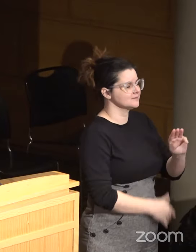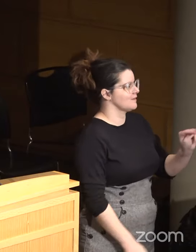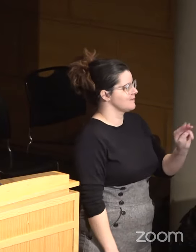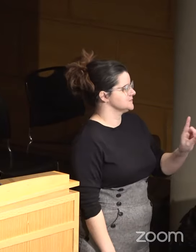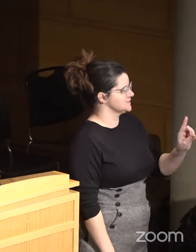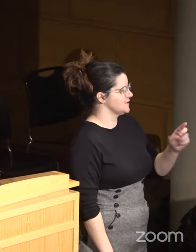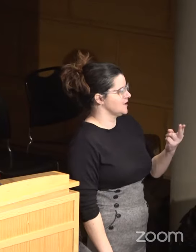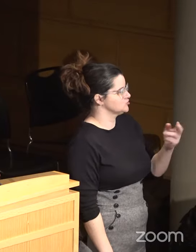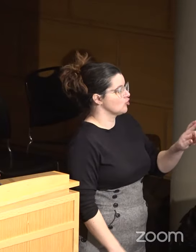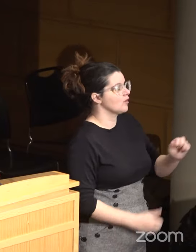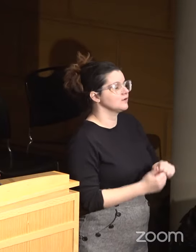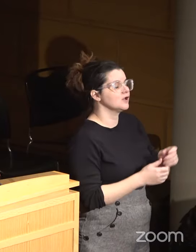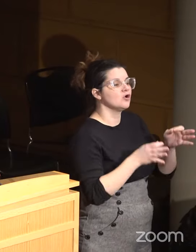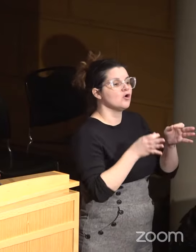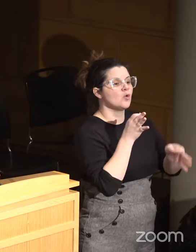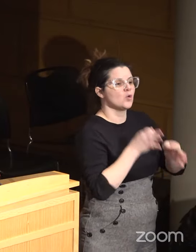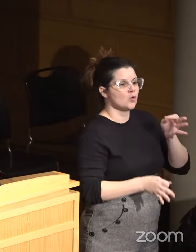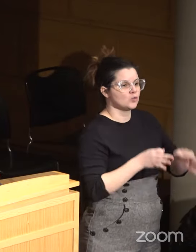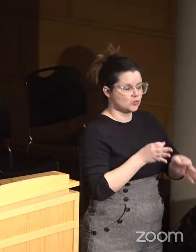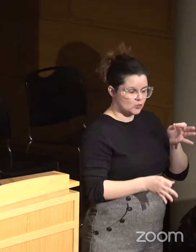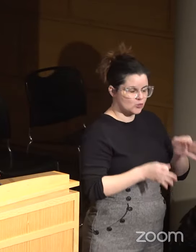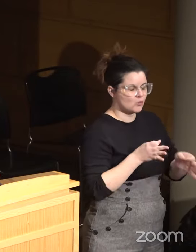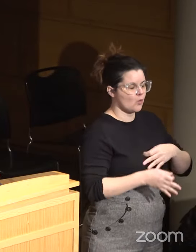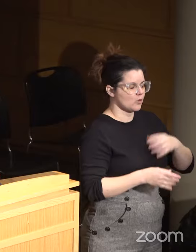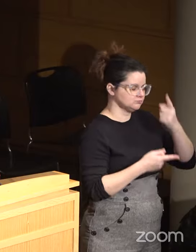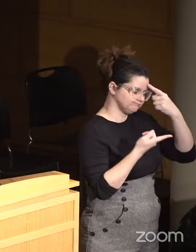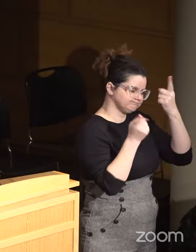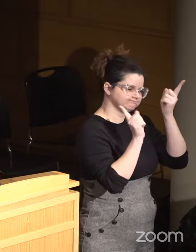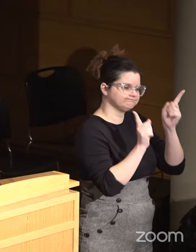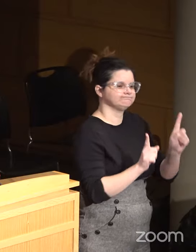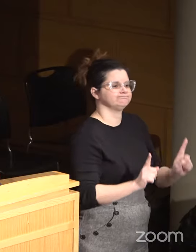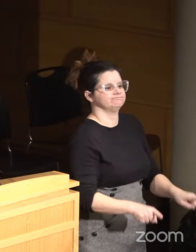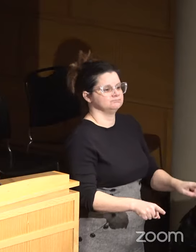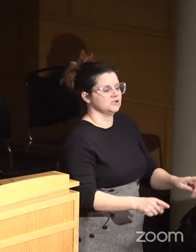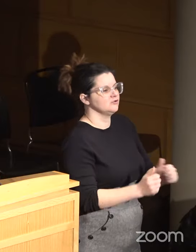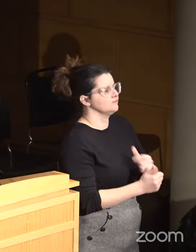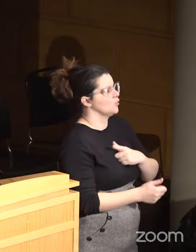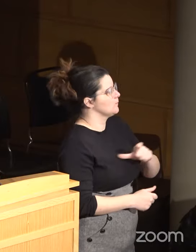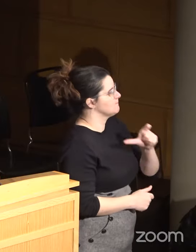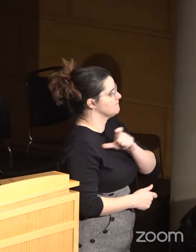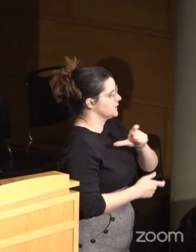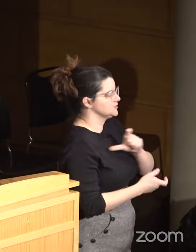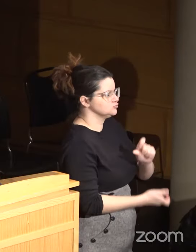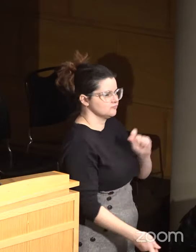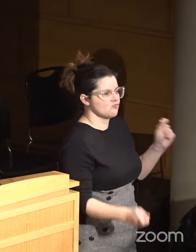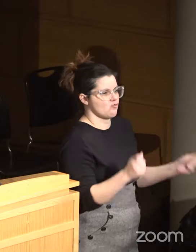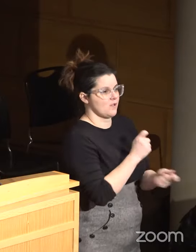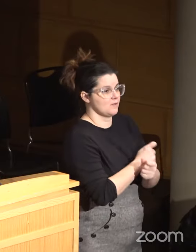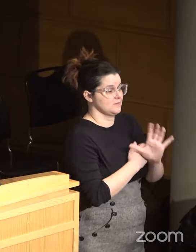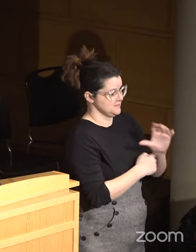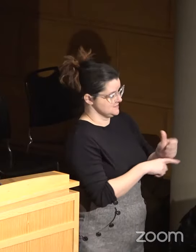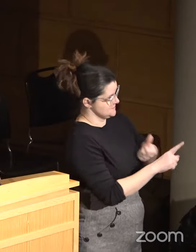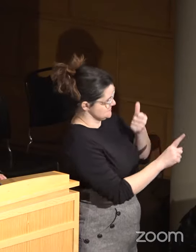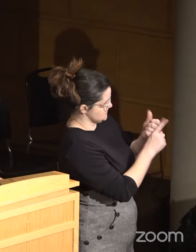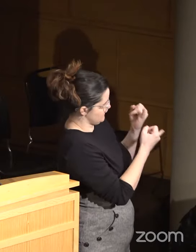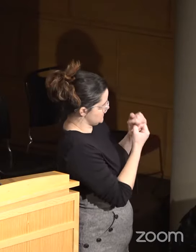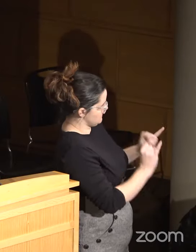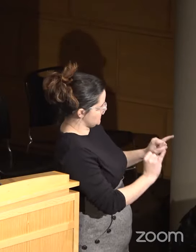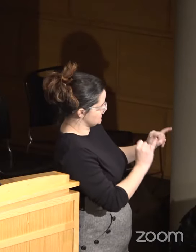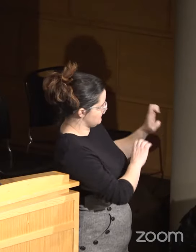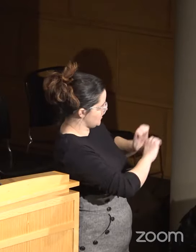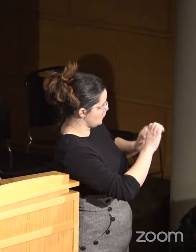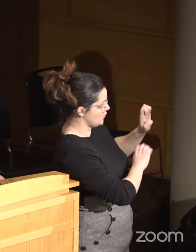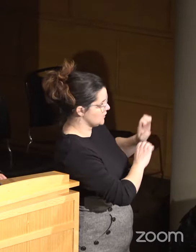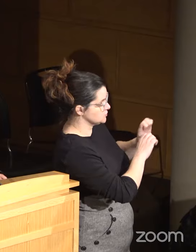-enforceable settlement agreement for police reform, which requires independent evaluation by a monitoring